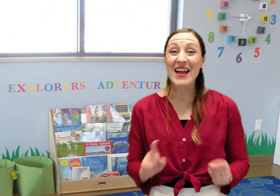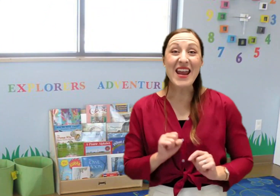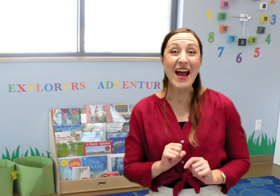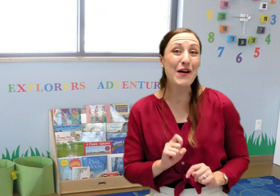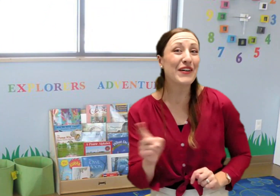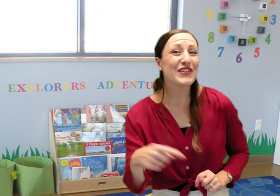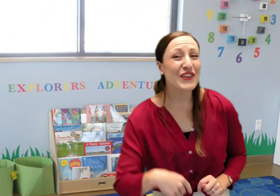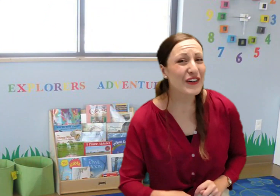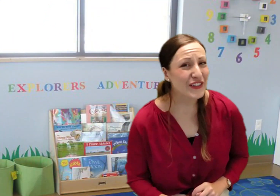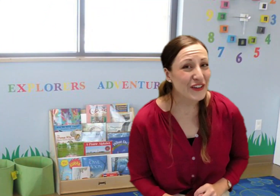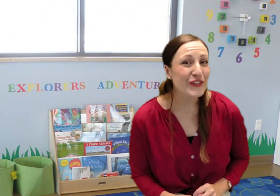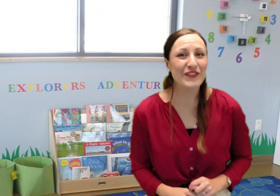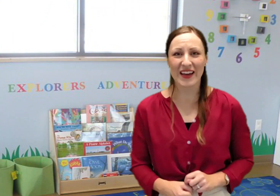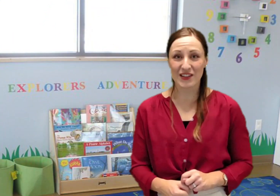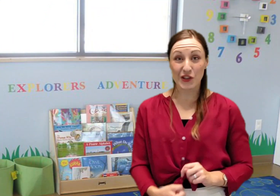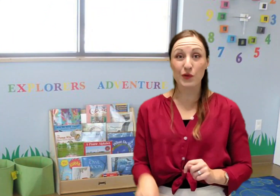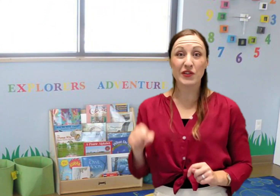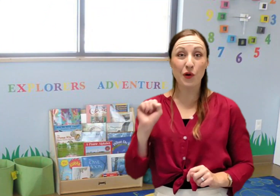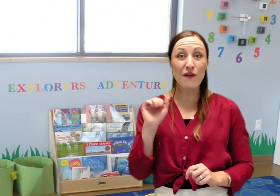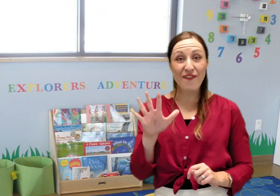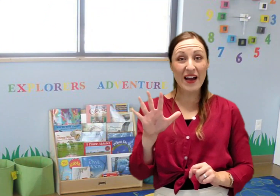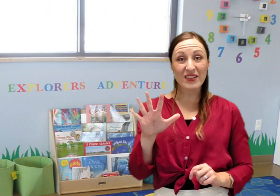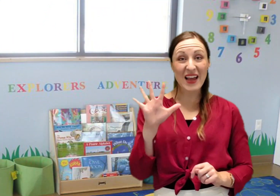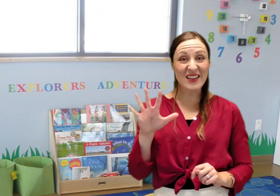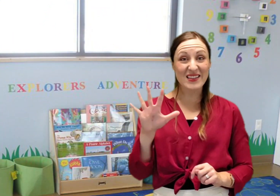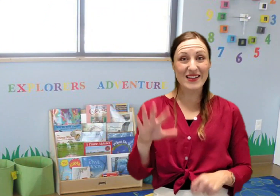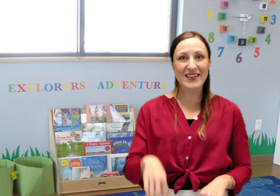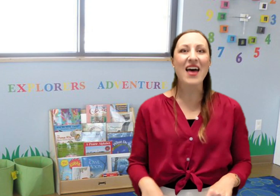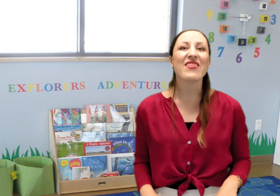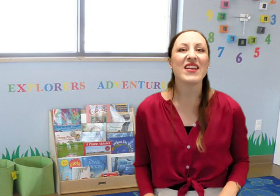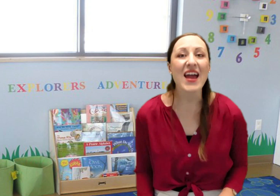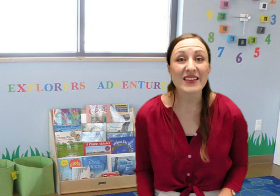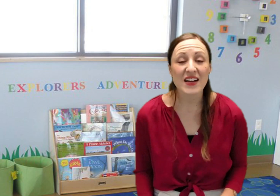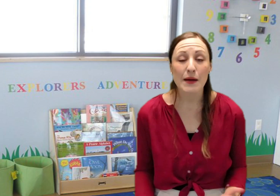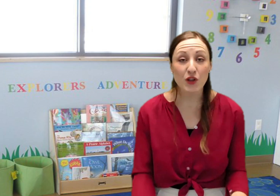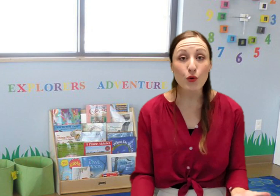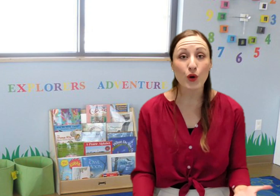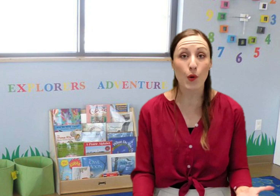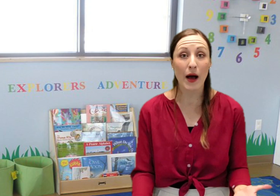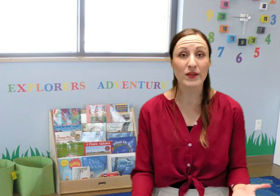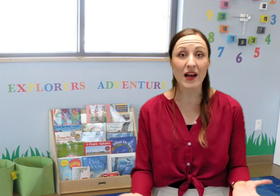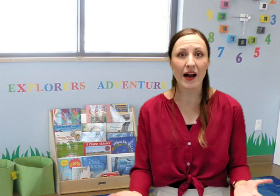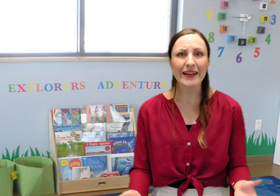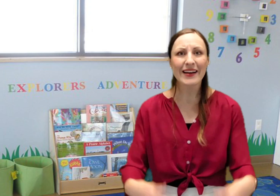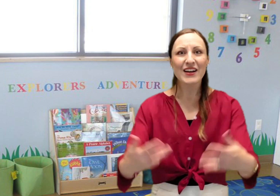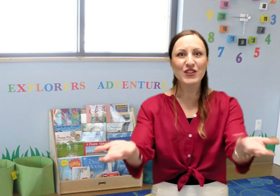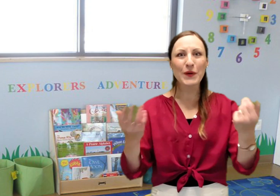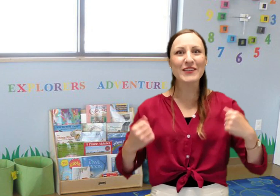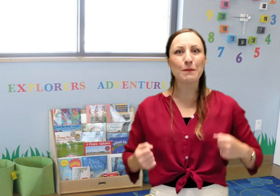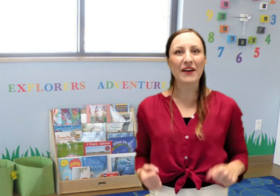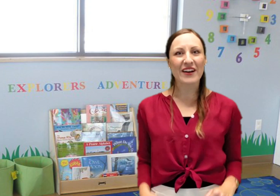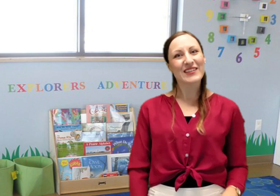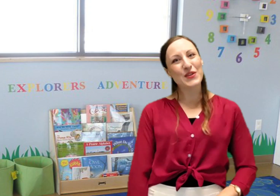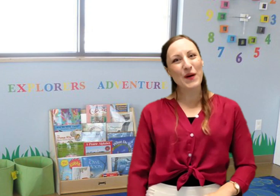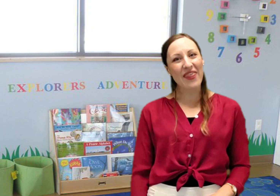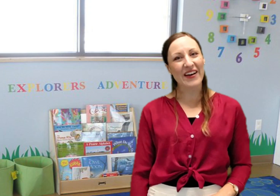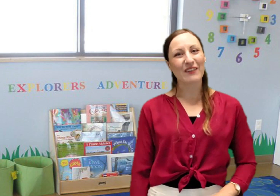now don't you forget to use your five senses the next time you go outside to experience the weather